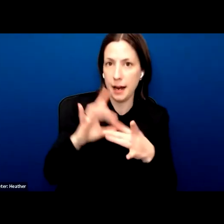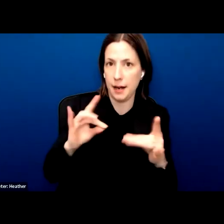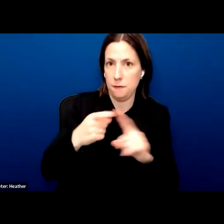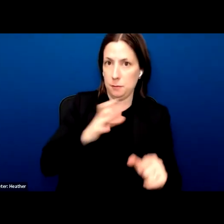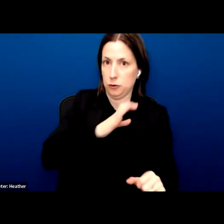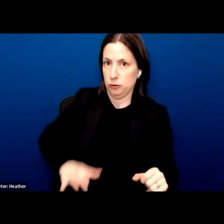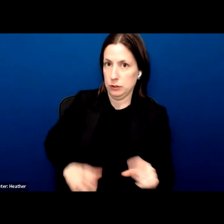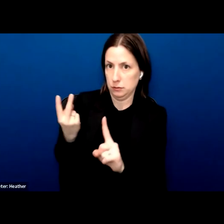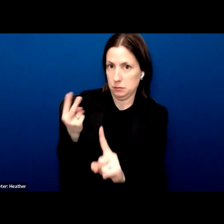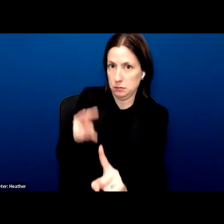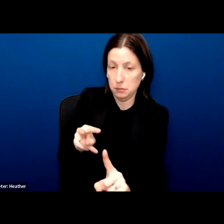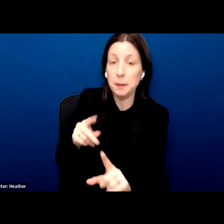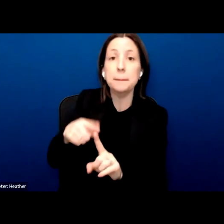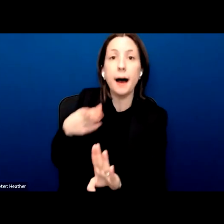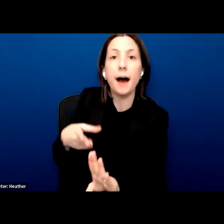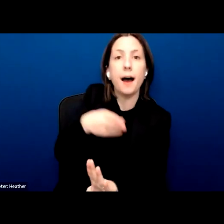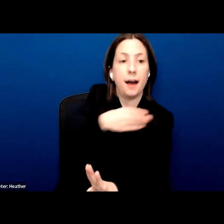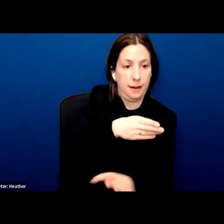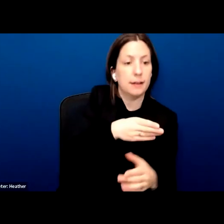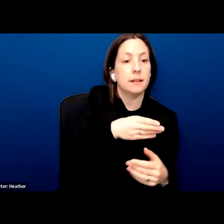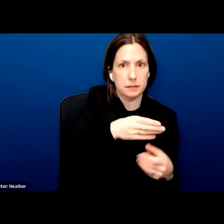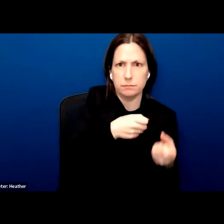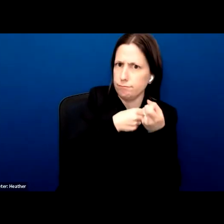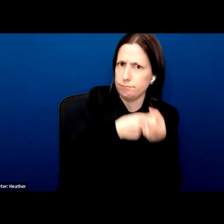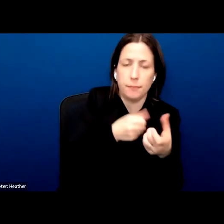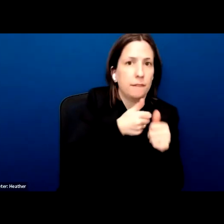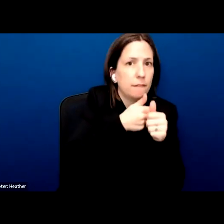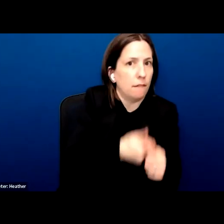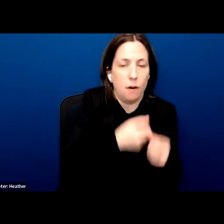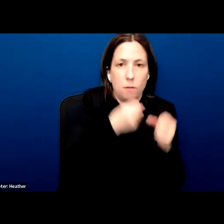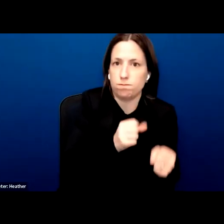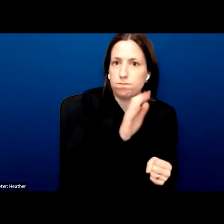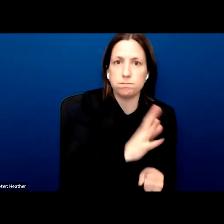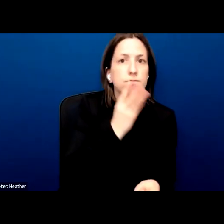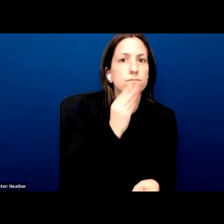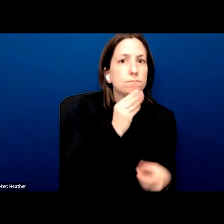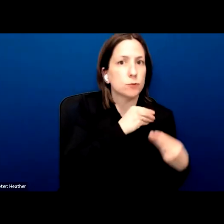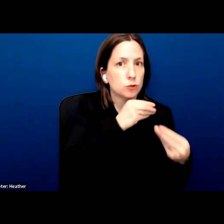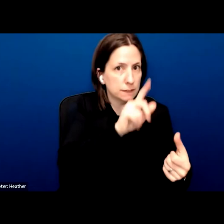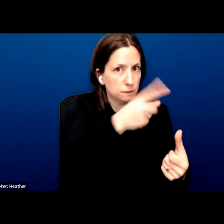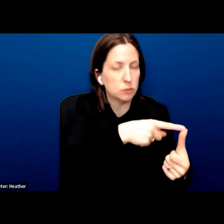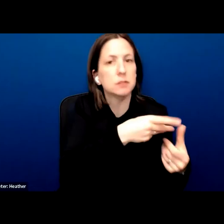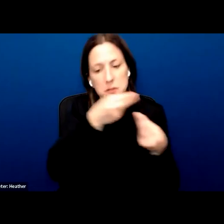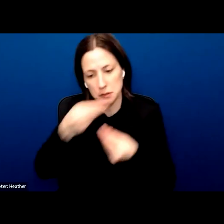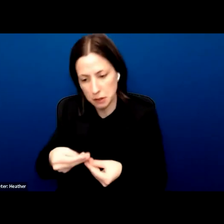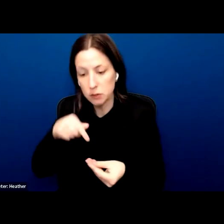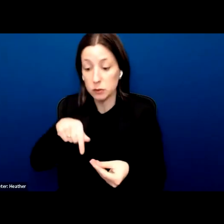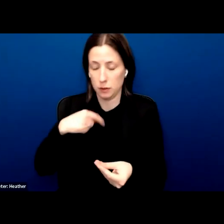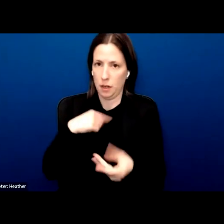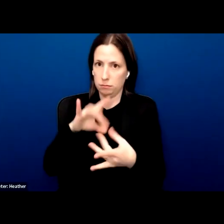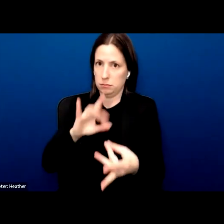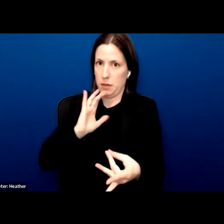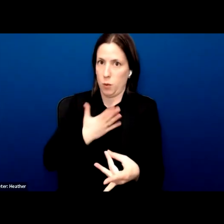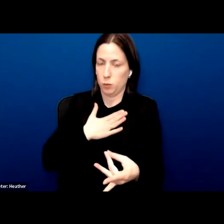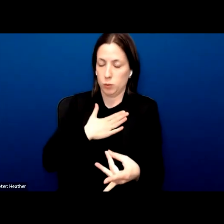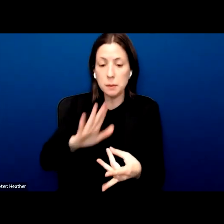but it is based to a great extent on the traditions of Judaism. They have an imperative that is expressed in another kind